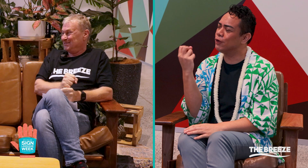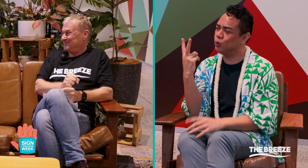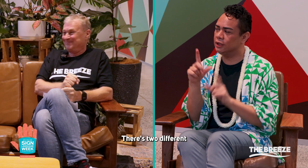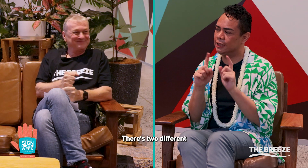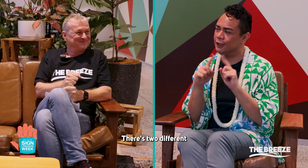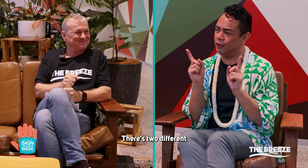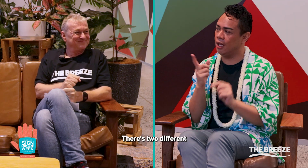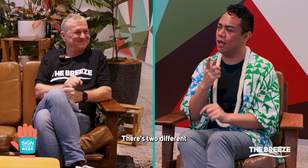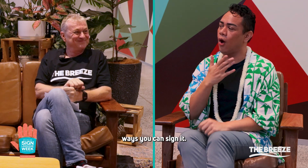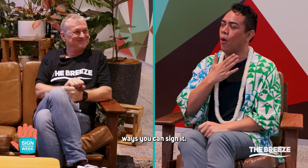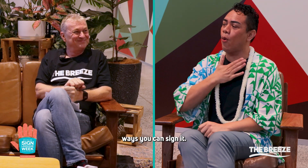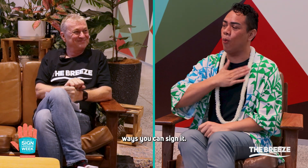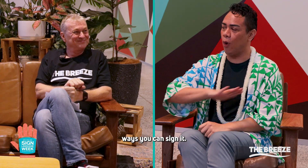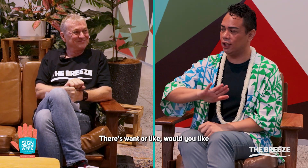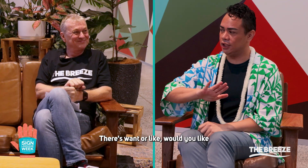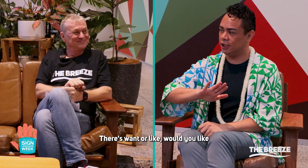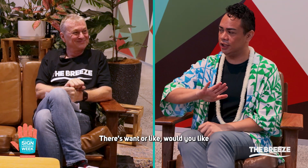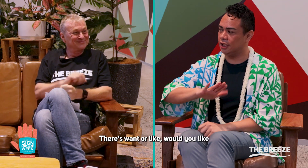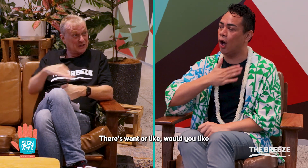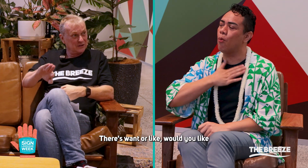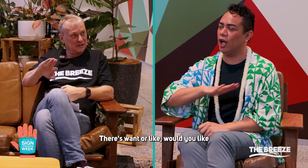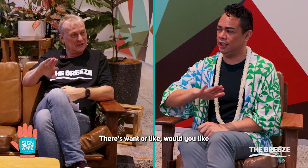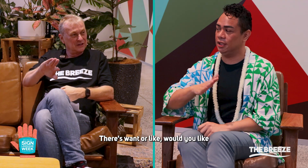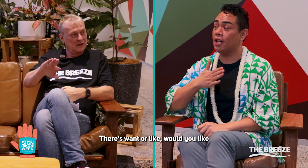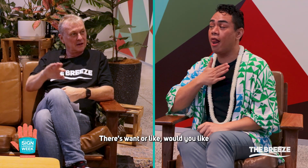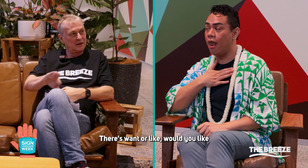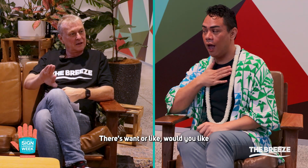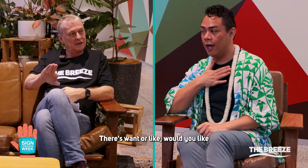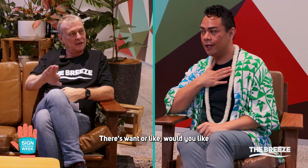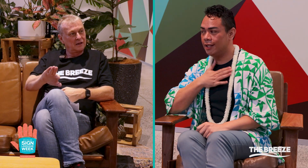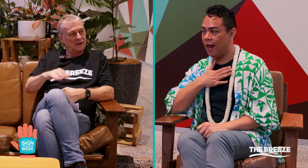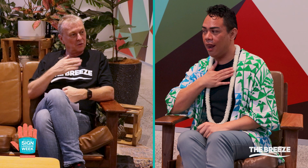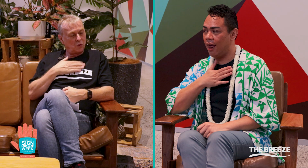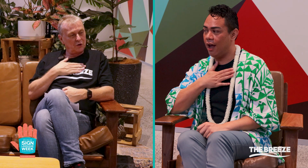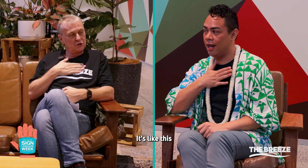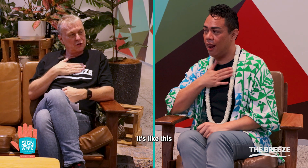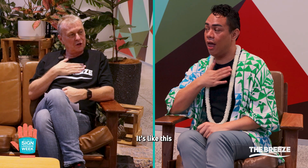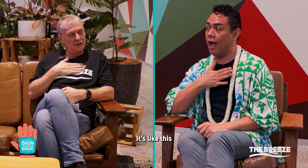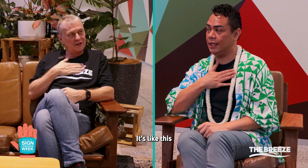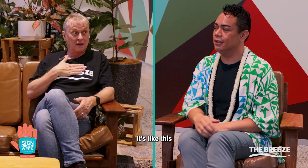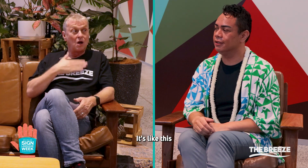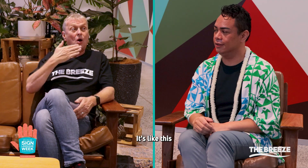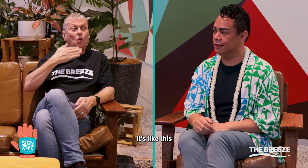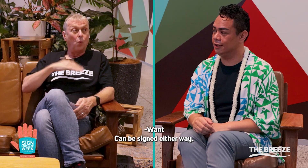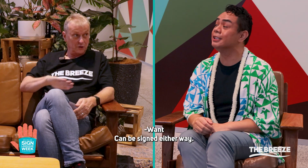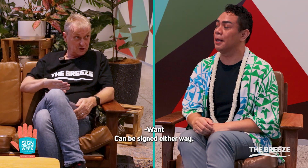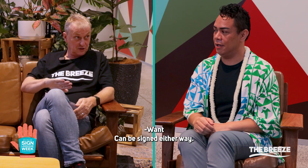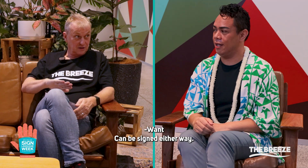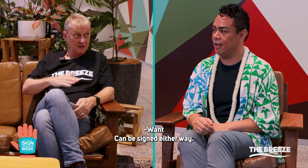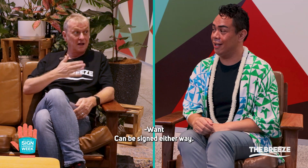There's two different ways you can sign that. There's want or like. Would you like? It's like this. Want. Can be signed